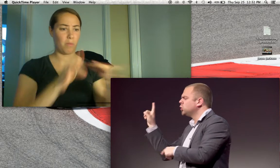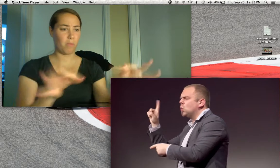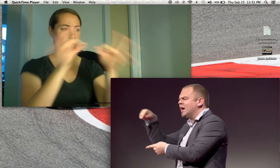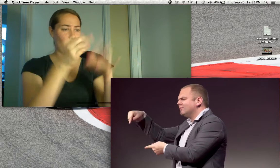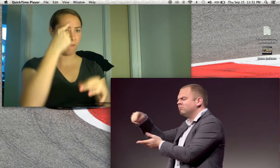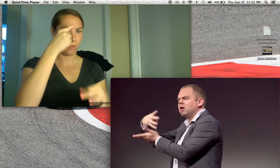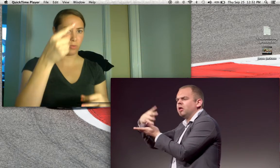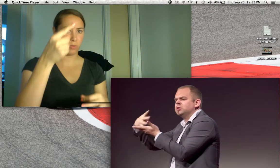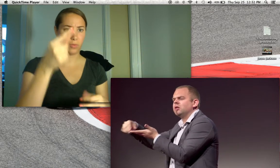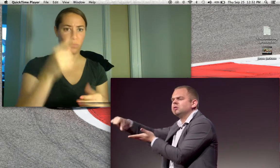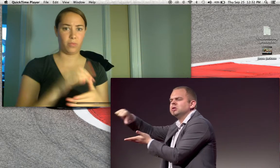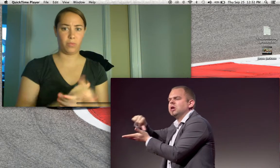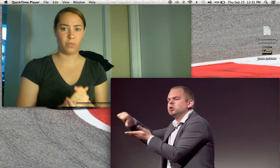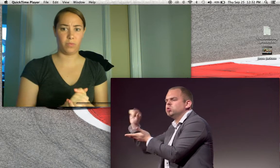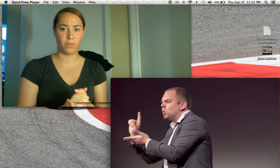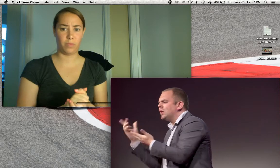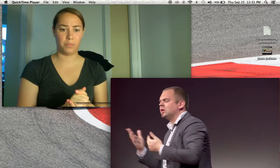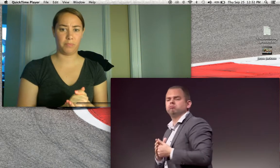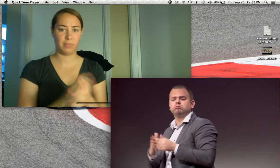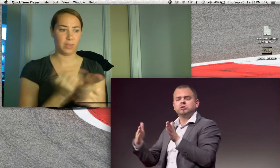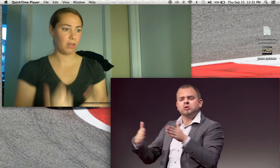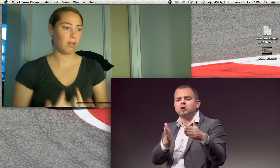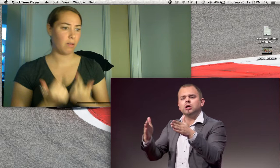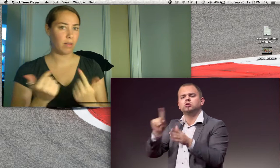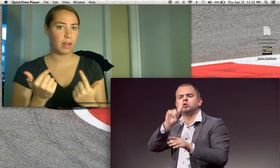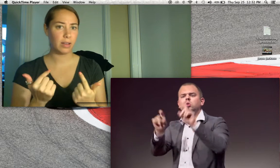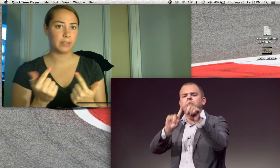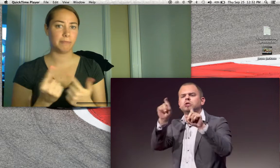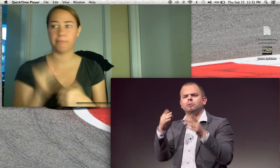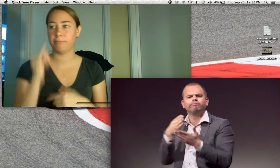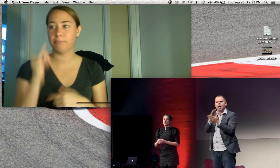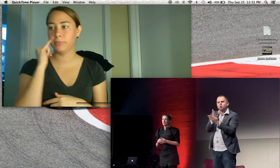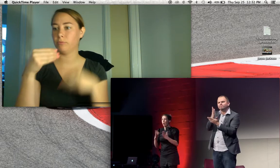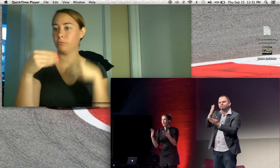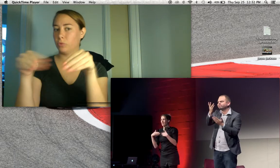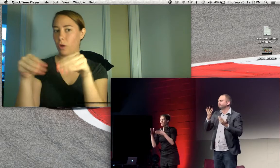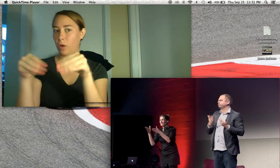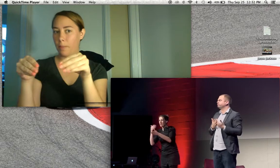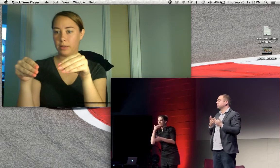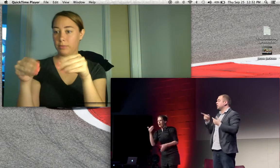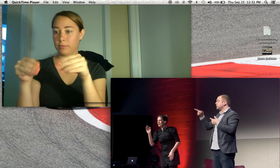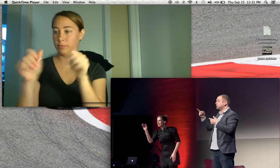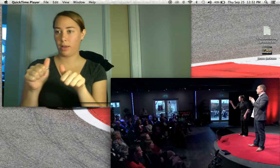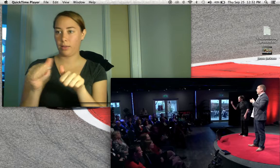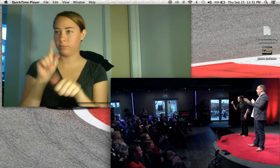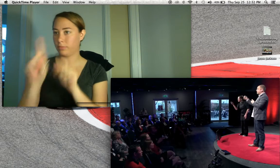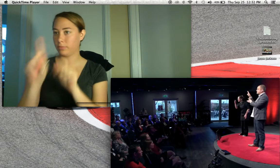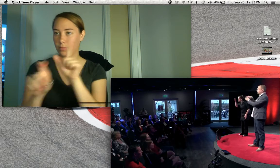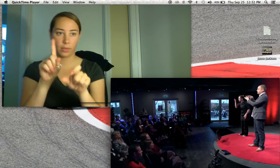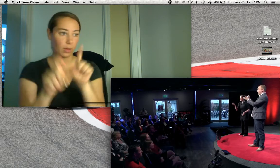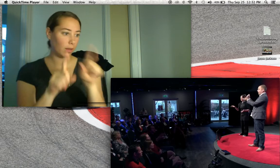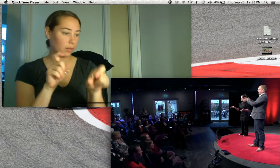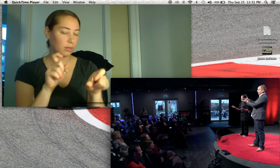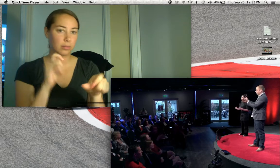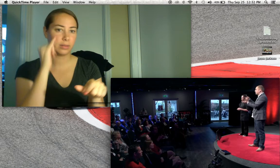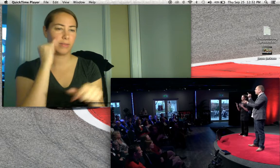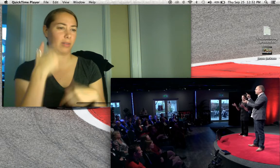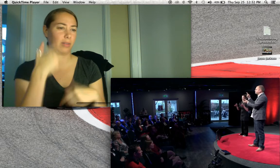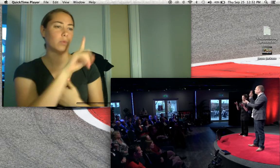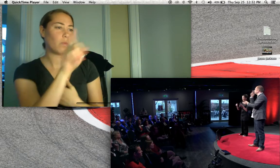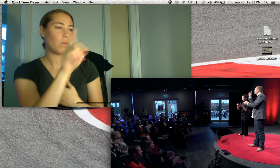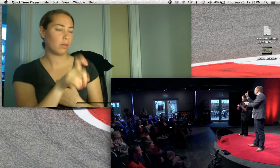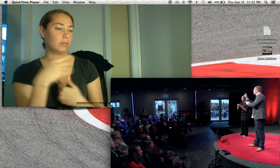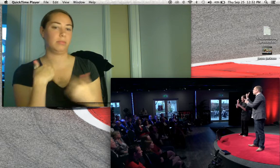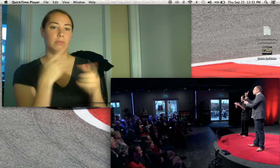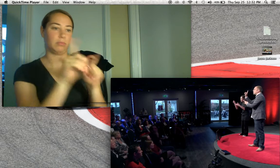go to a shop and ask them where they keep that particular brand of lasagna sauce. You can ask for directions. You can check if the